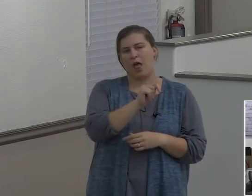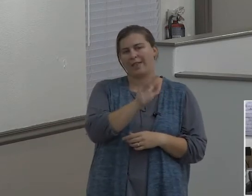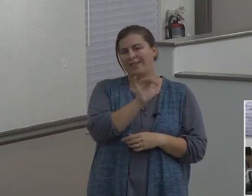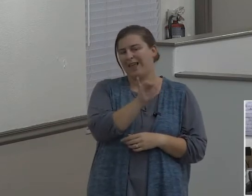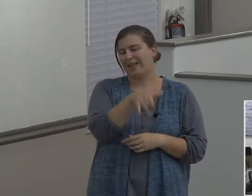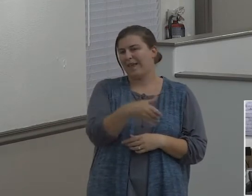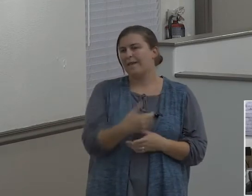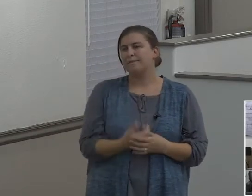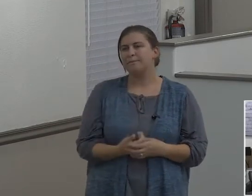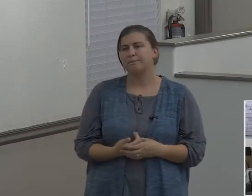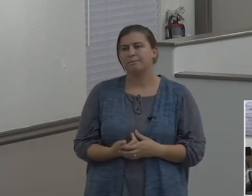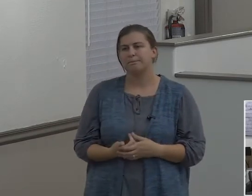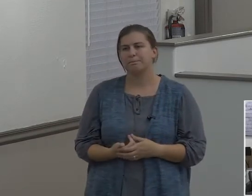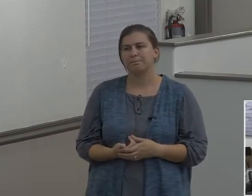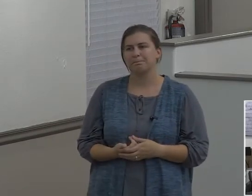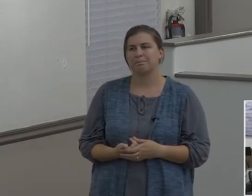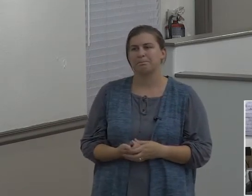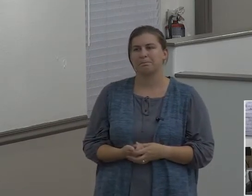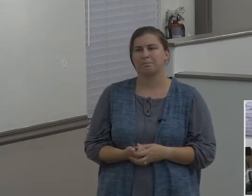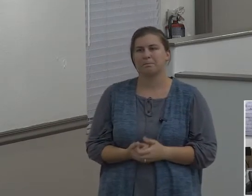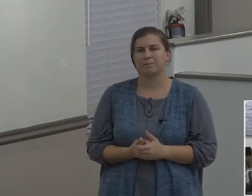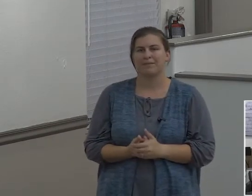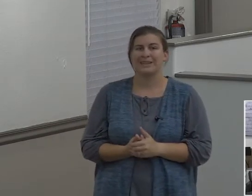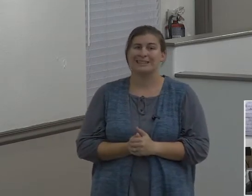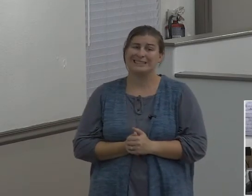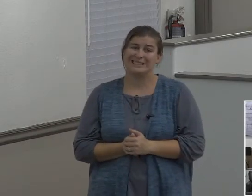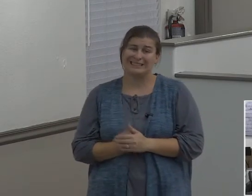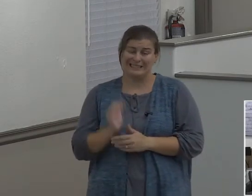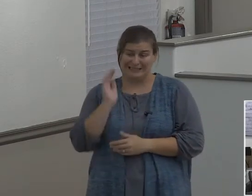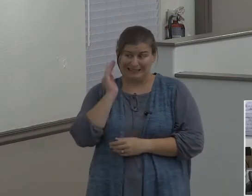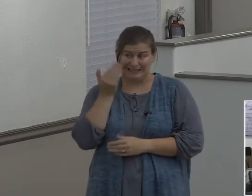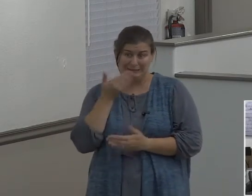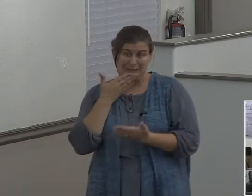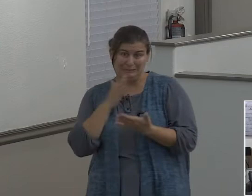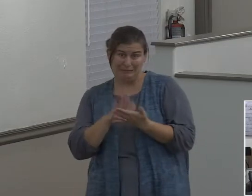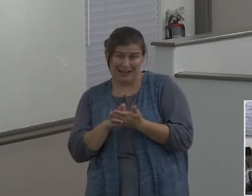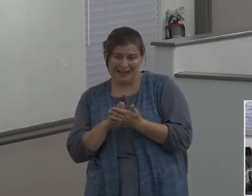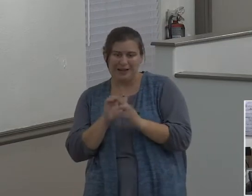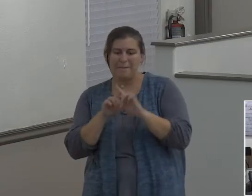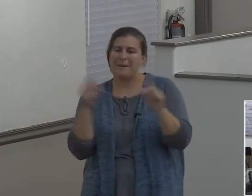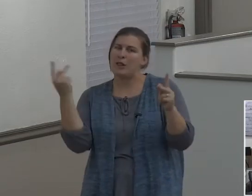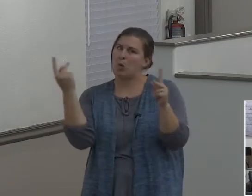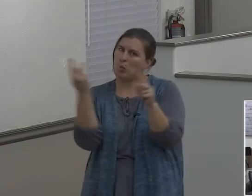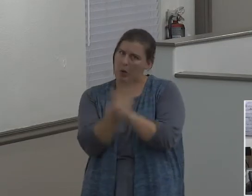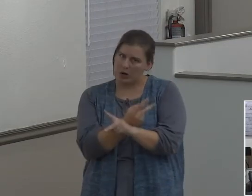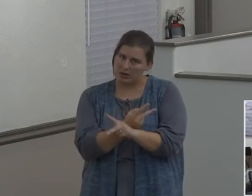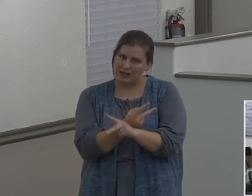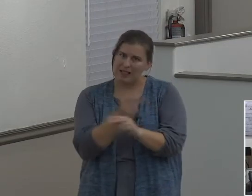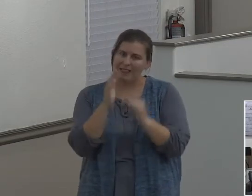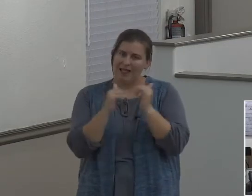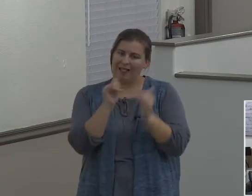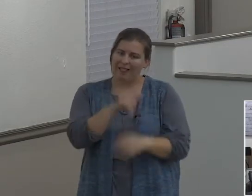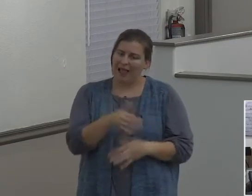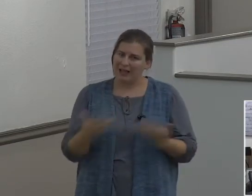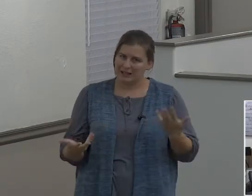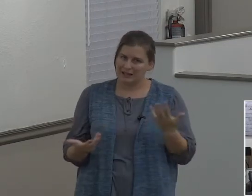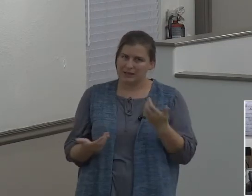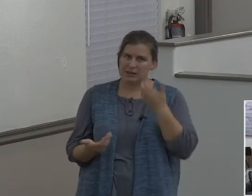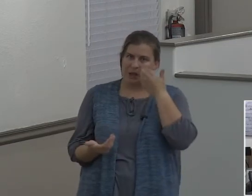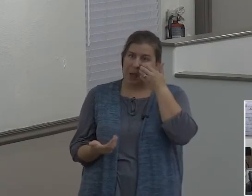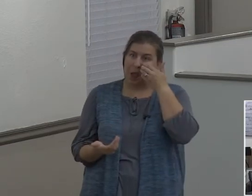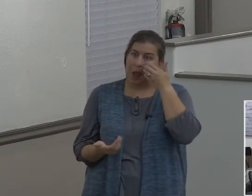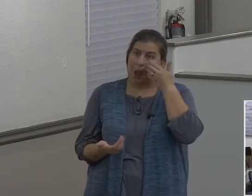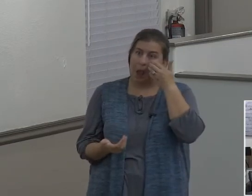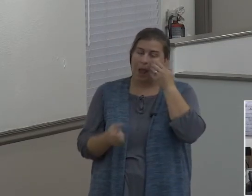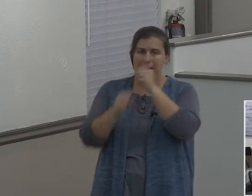as bad as that sounds, there's an even worse scenario than that. I want you to imagine an